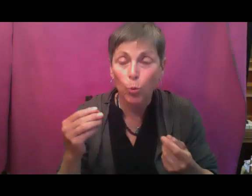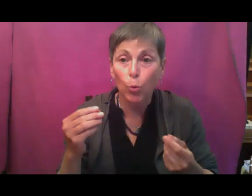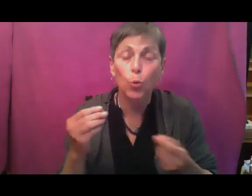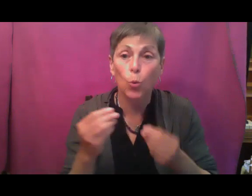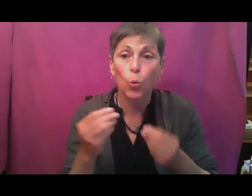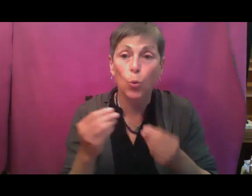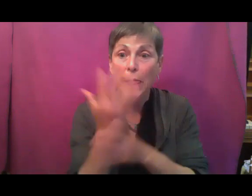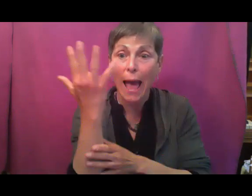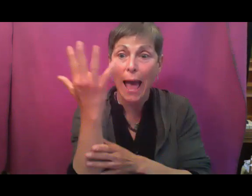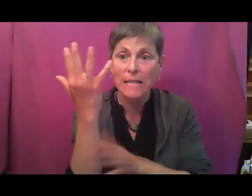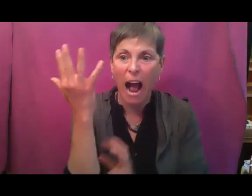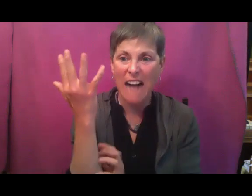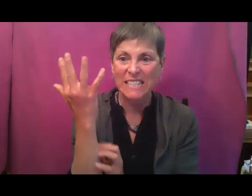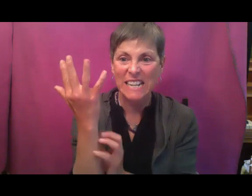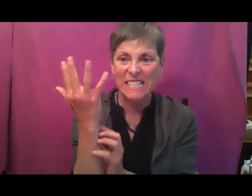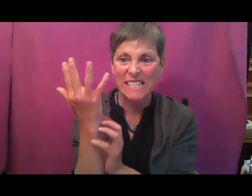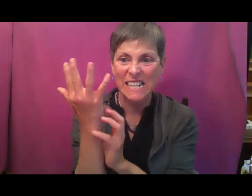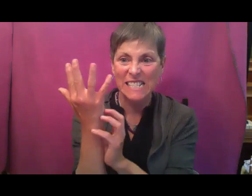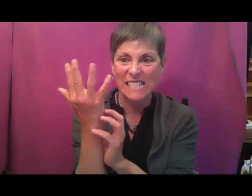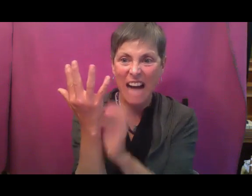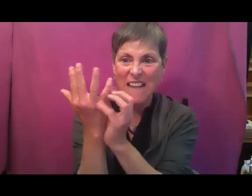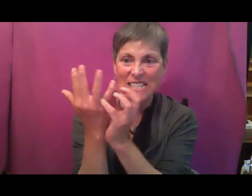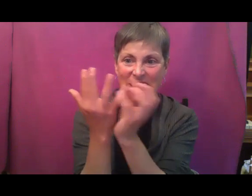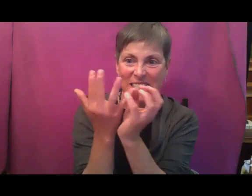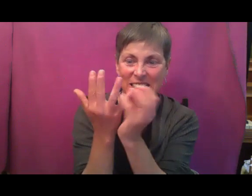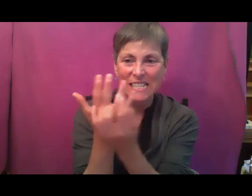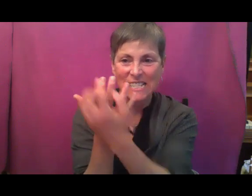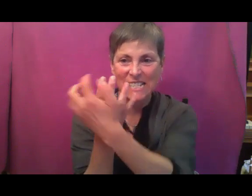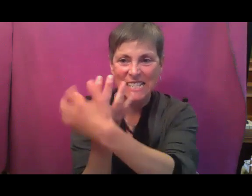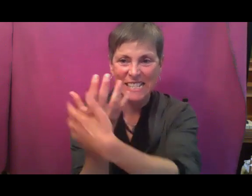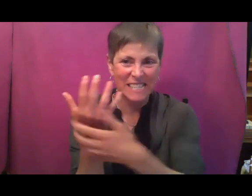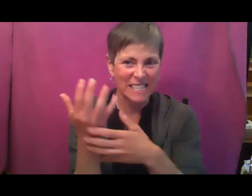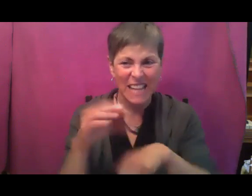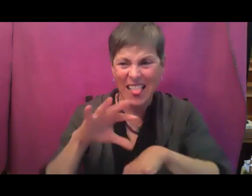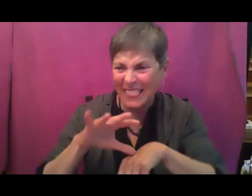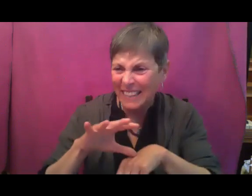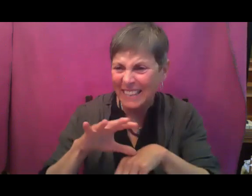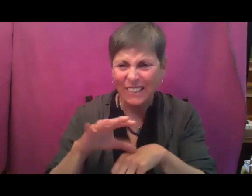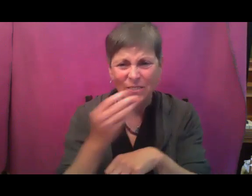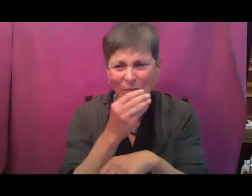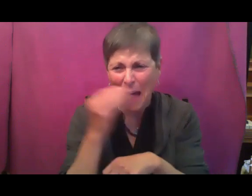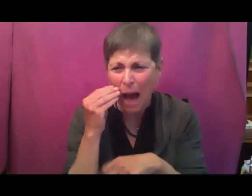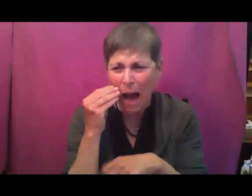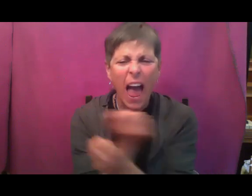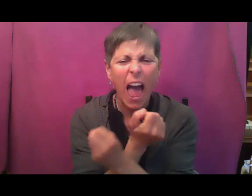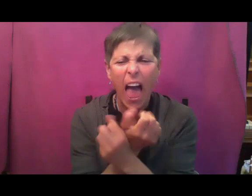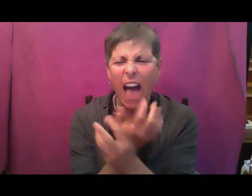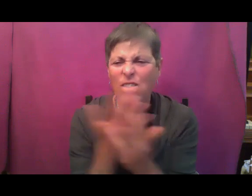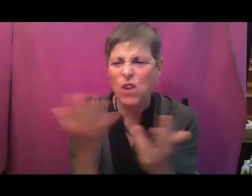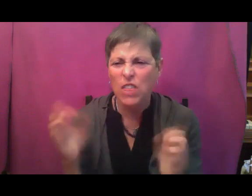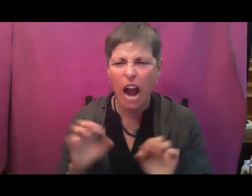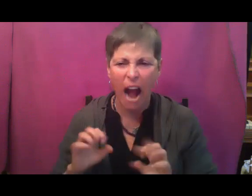the plant. They're eating the stem, then they're eating the leaf, then they're eating the flower, then they're eating the fruit. They're eating every single part,